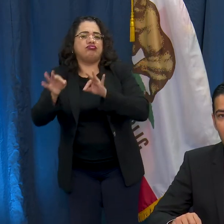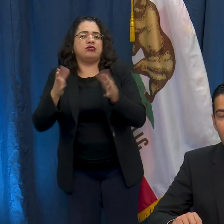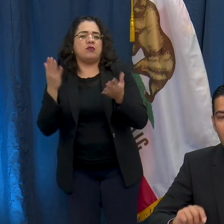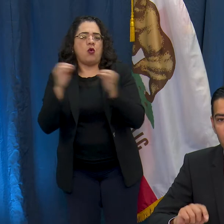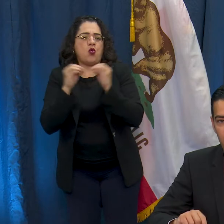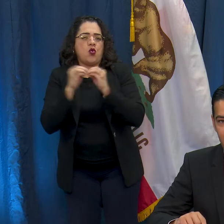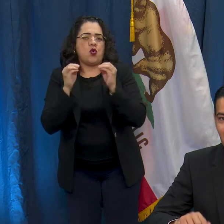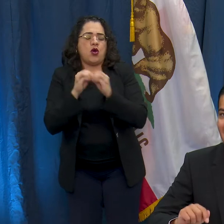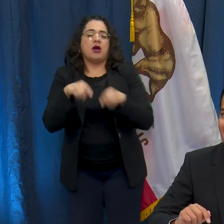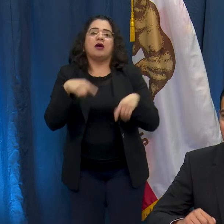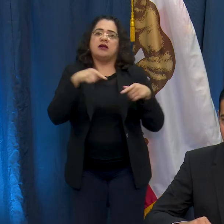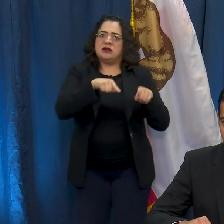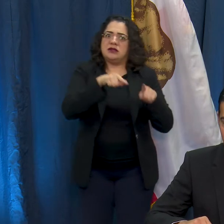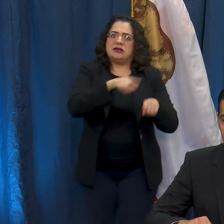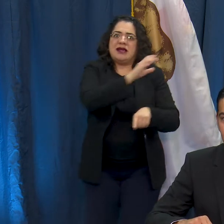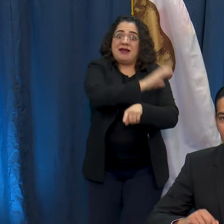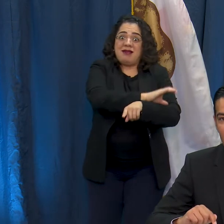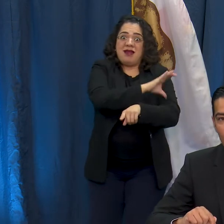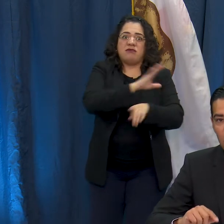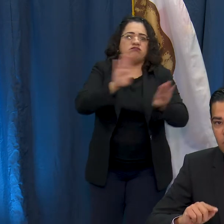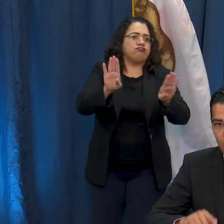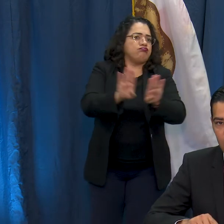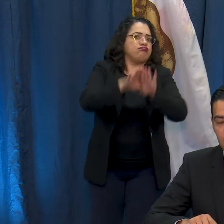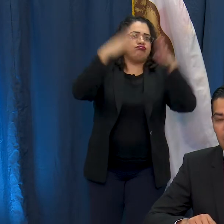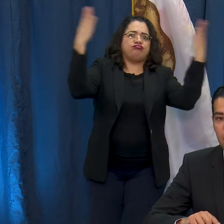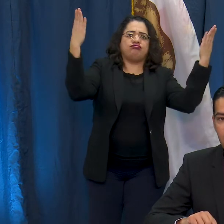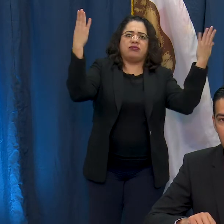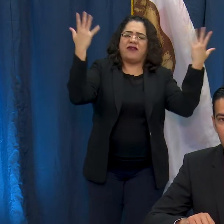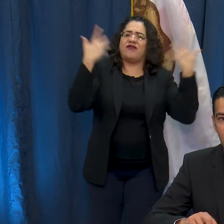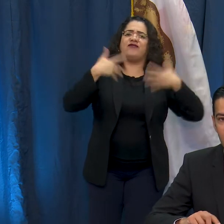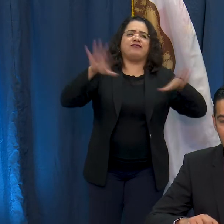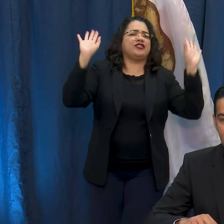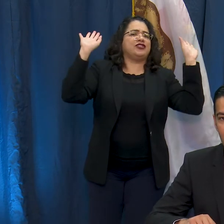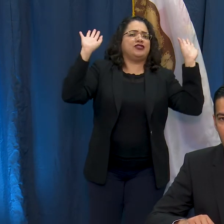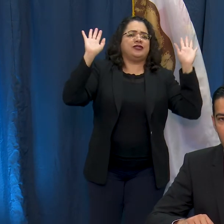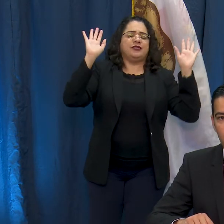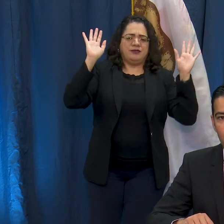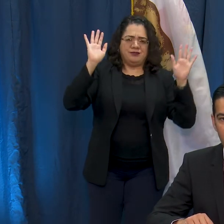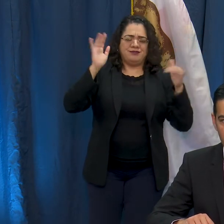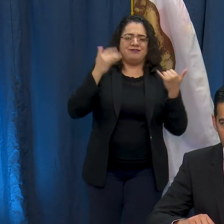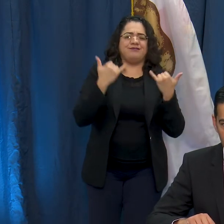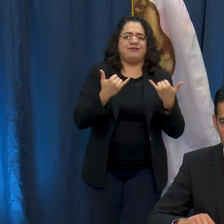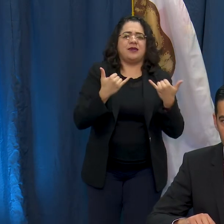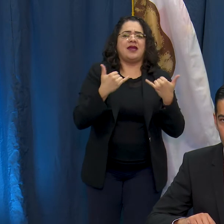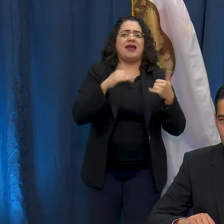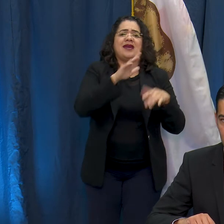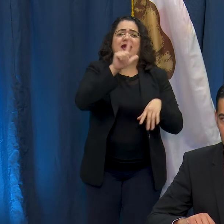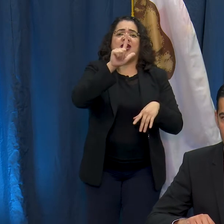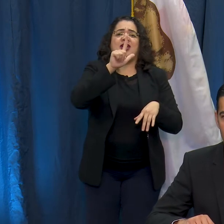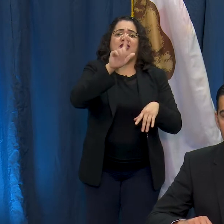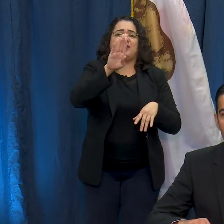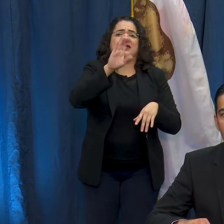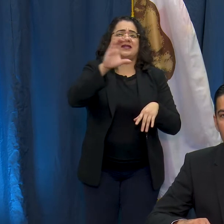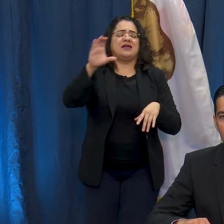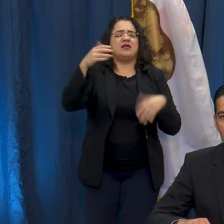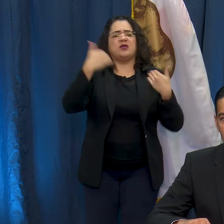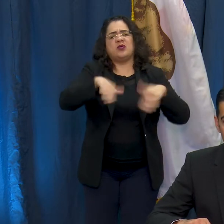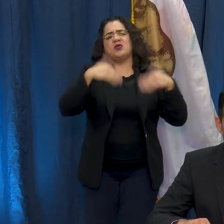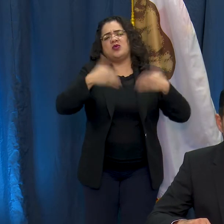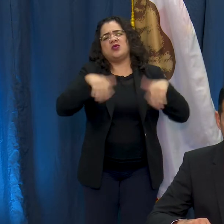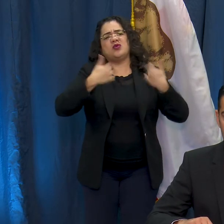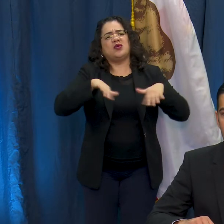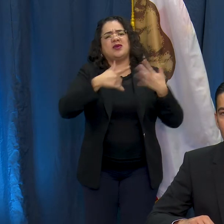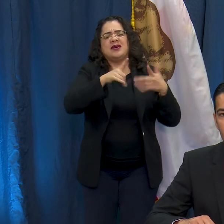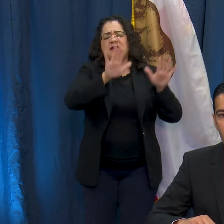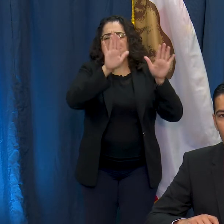opened up this clinic today and I want to start by thanking the team at Long Beach City College for their amazing work. The